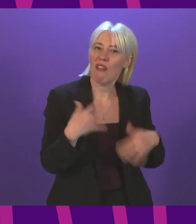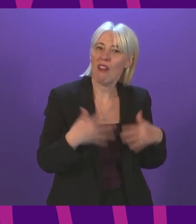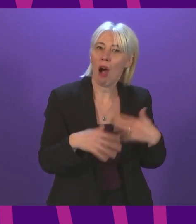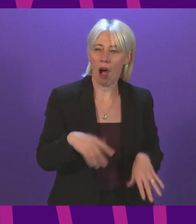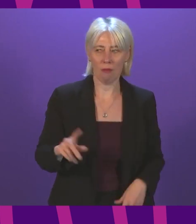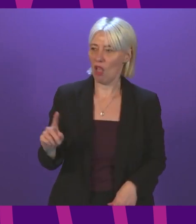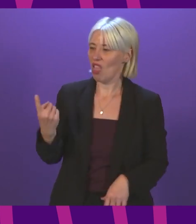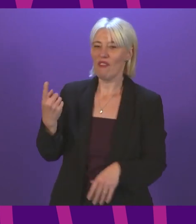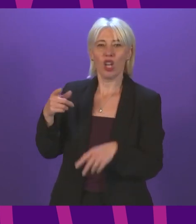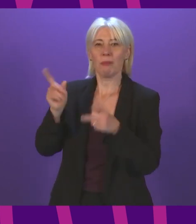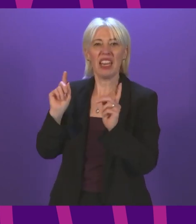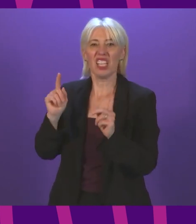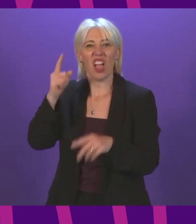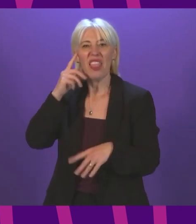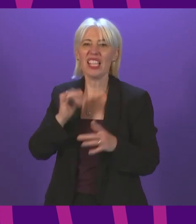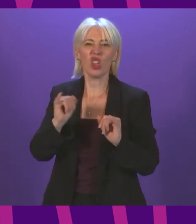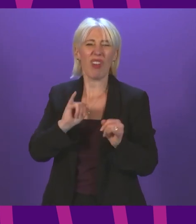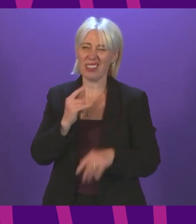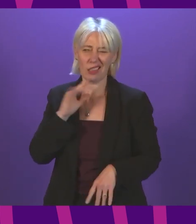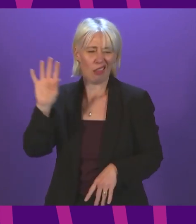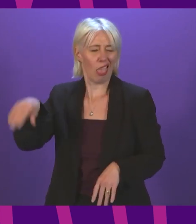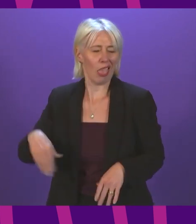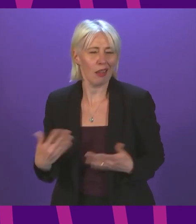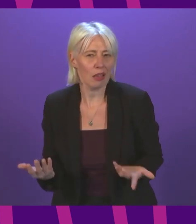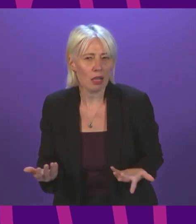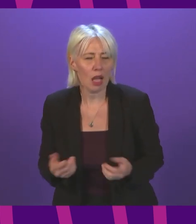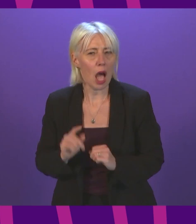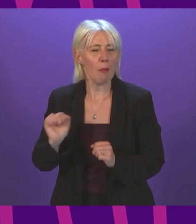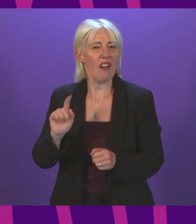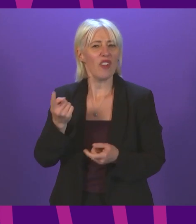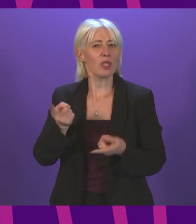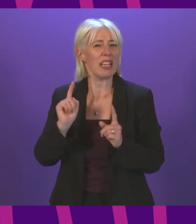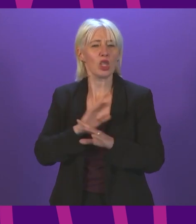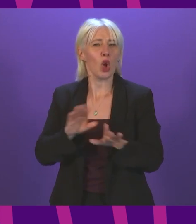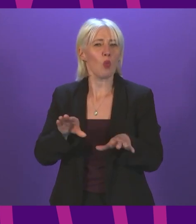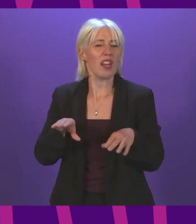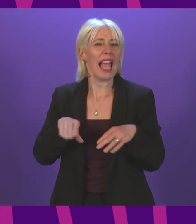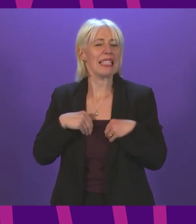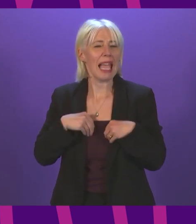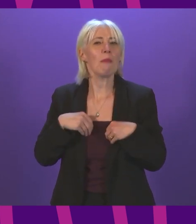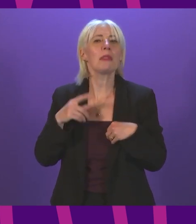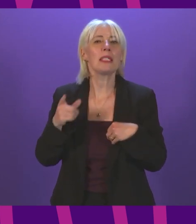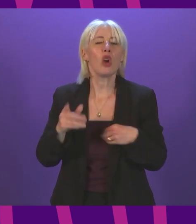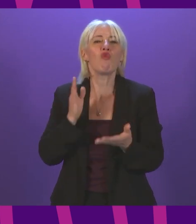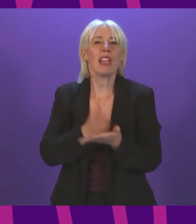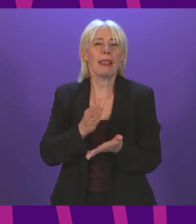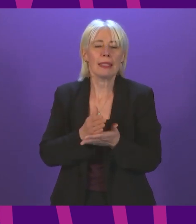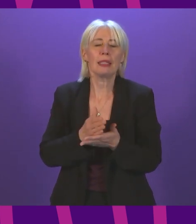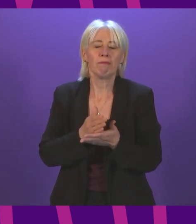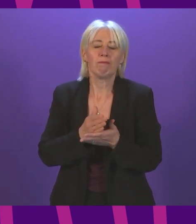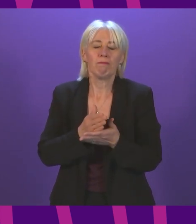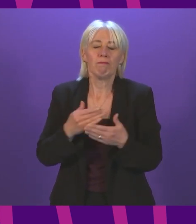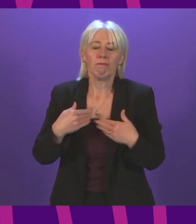does not think this is a crisis. Somehow, she won't admit the reality and say that word. Wake up.